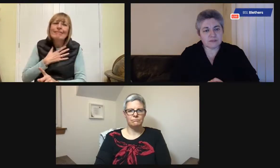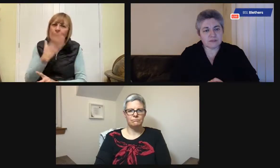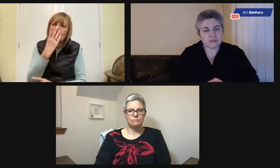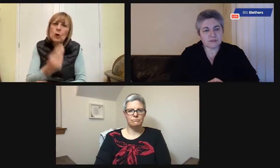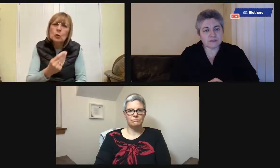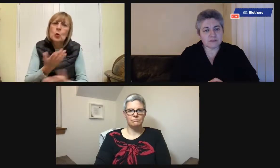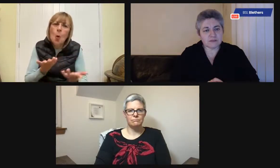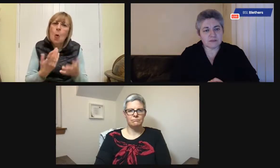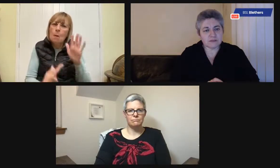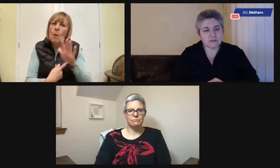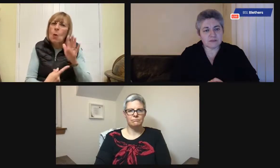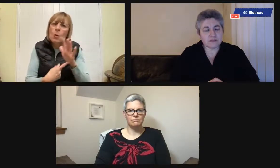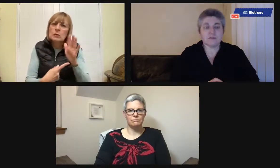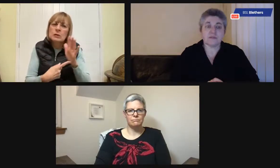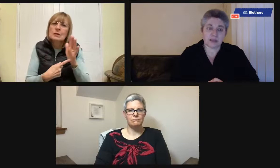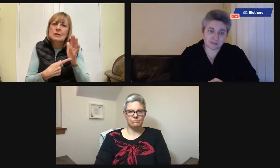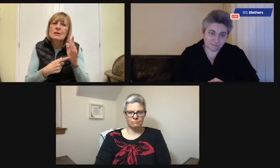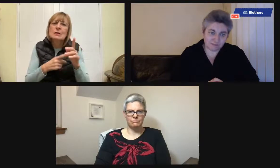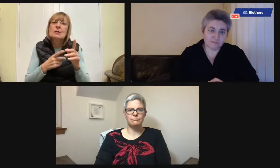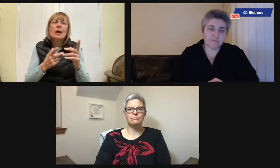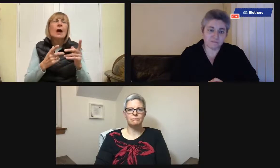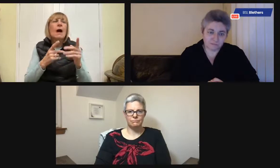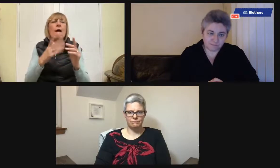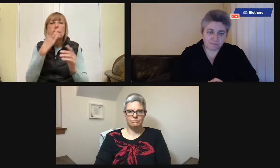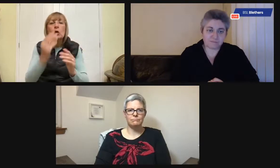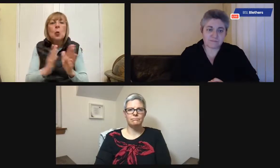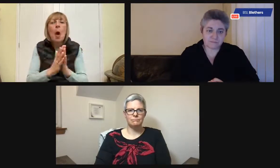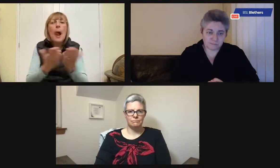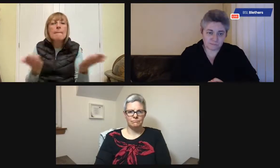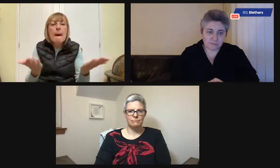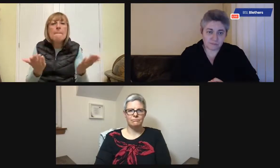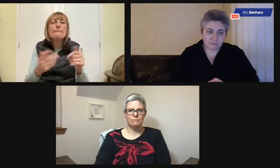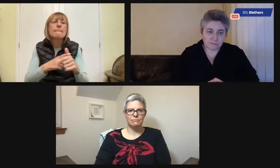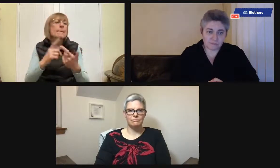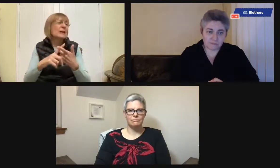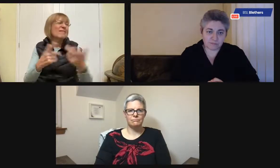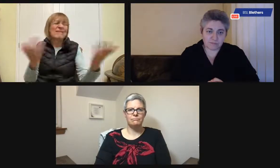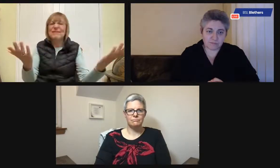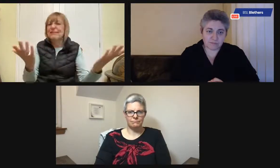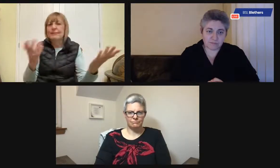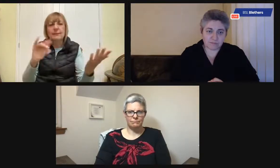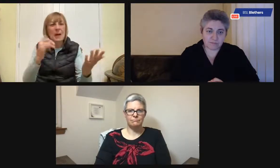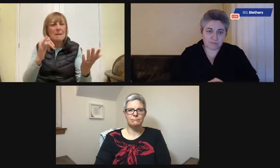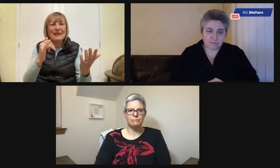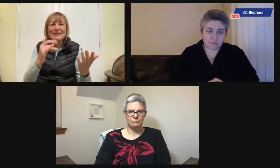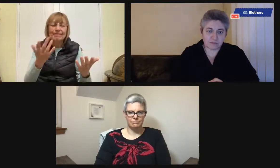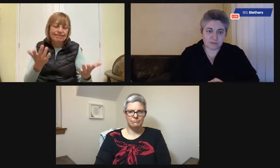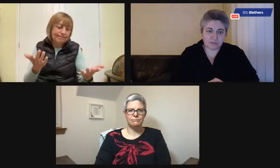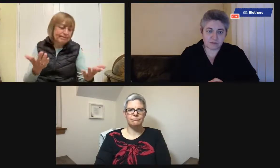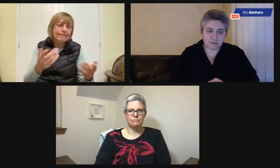And also people with dementia love photos. They're important. So photo albums,